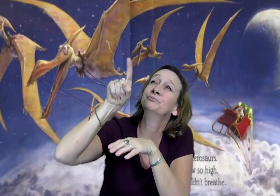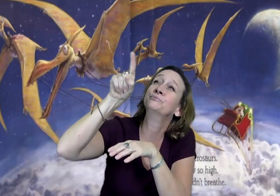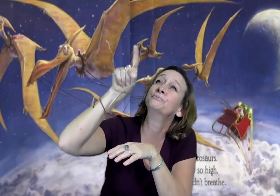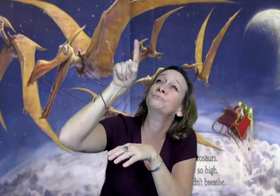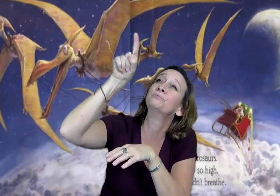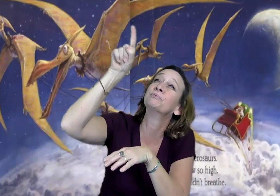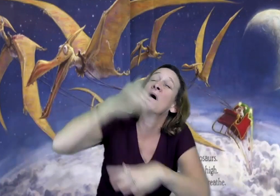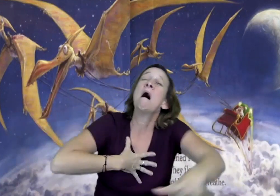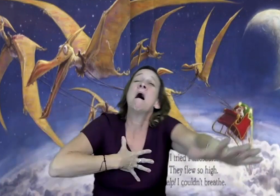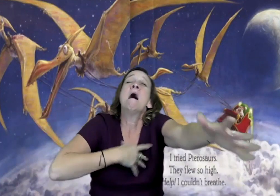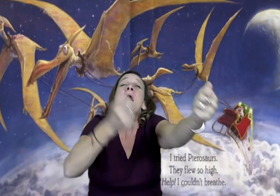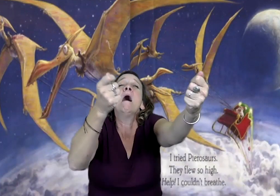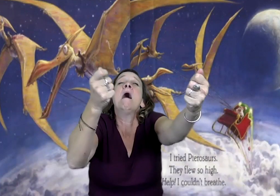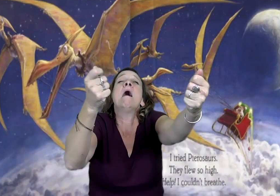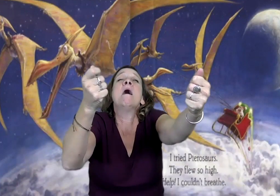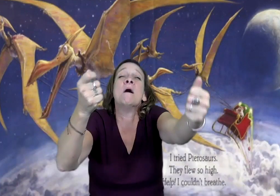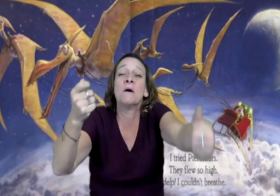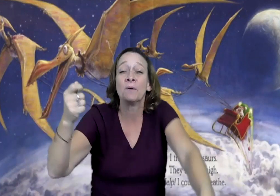Up and up and up they flew.